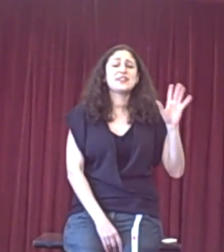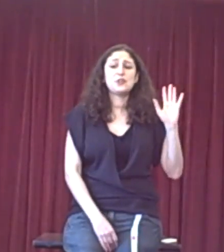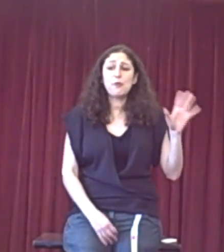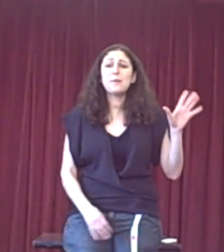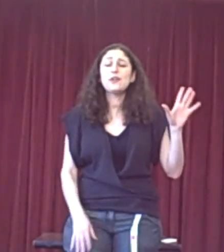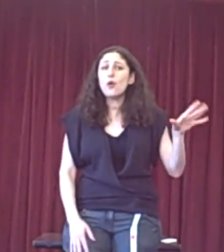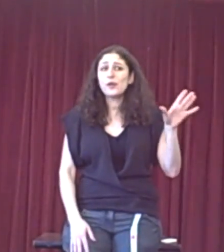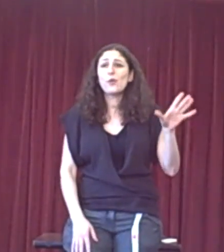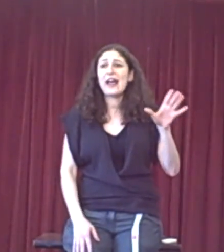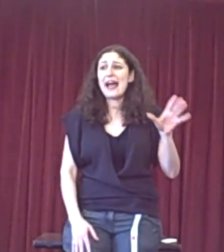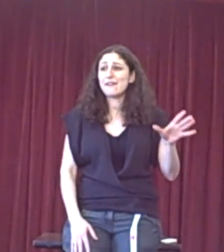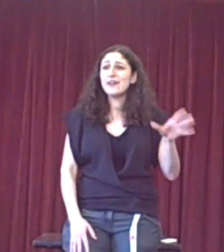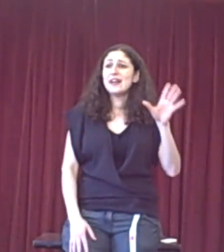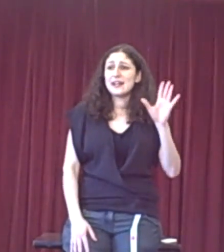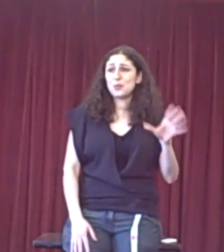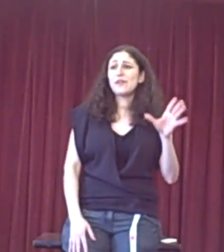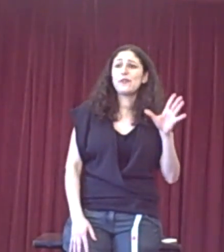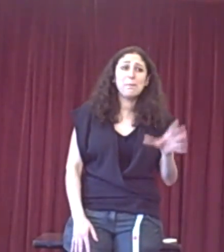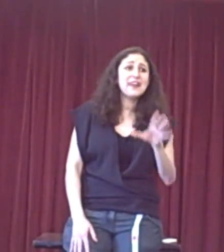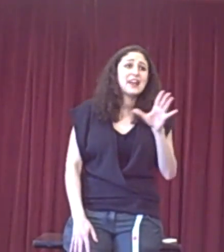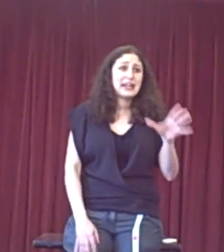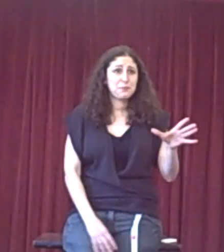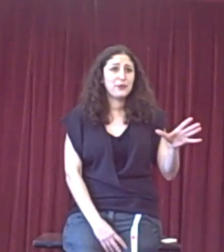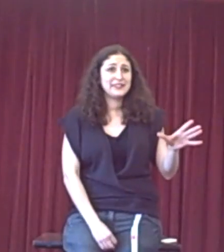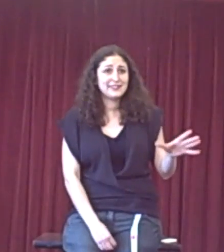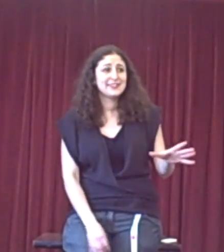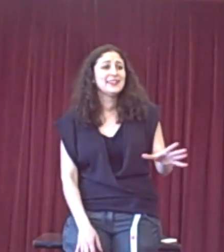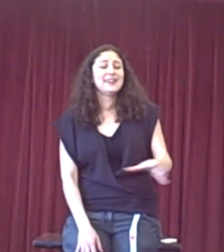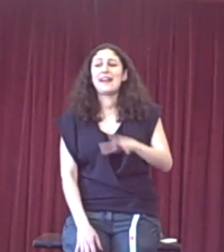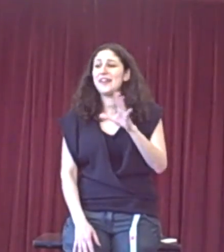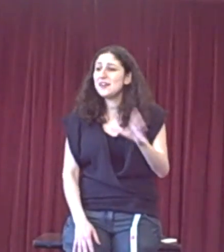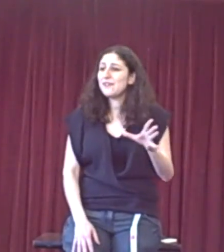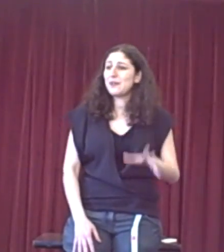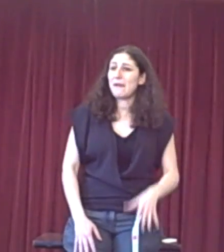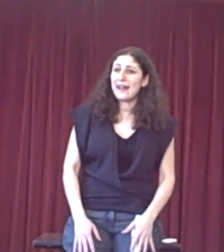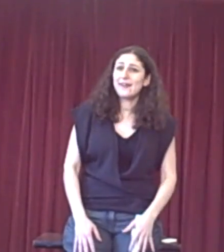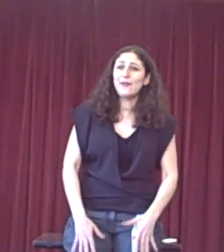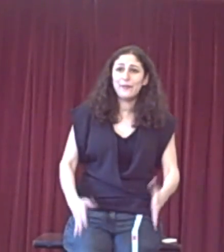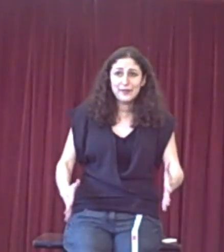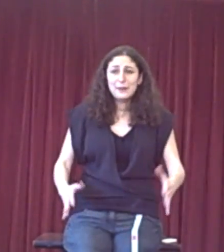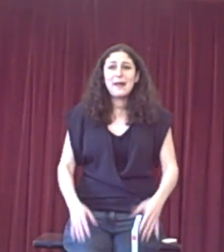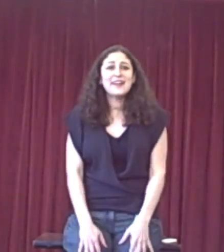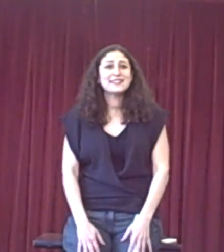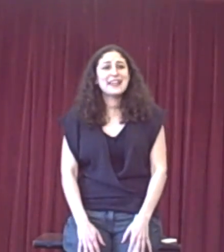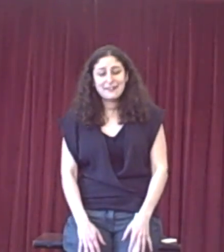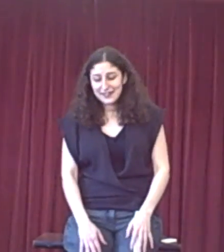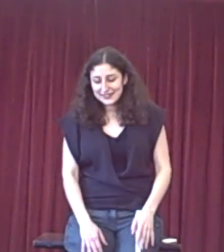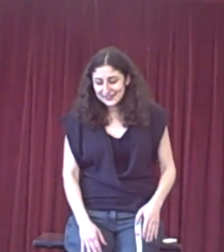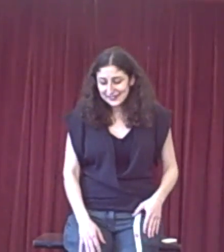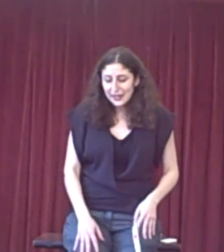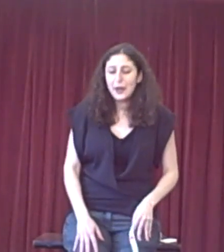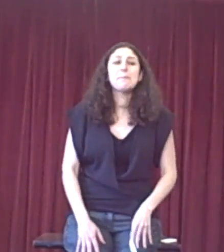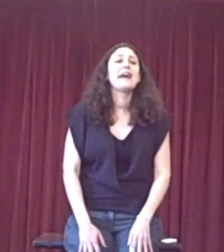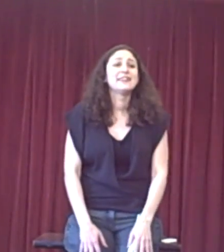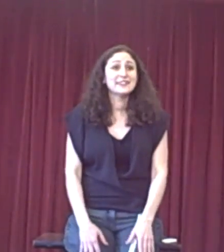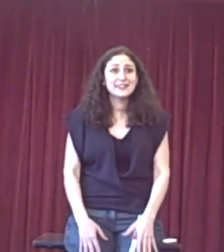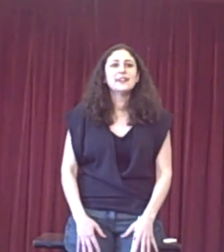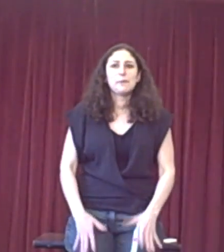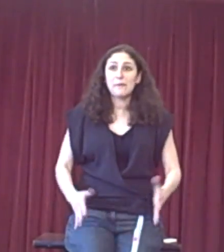things you're probably not going to want to have as one of your big cash points at the end of the debate on paying salaries to stay at home parents. The